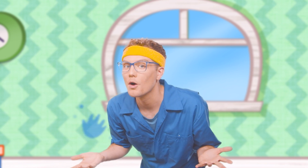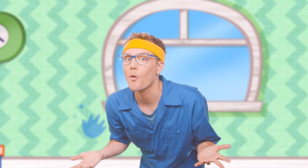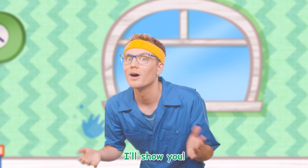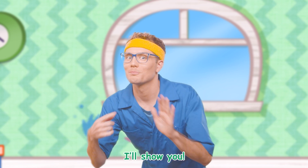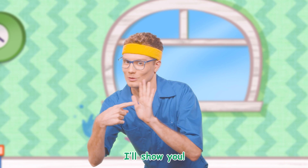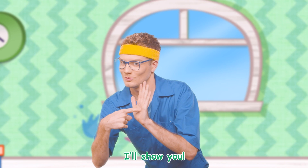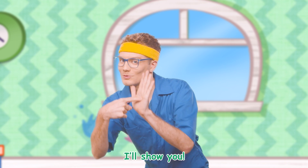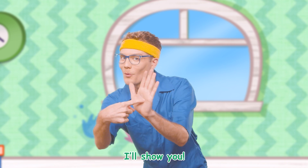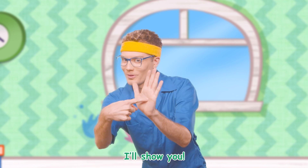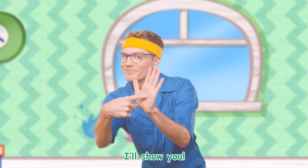I'll show you.